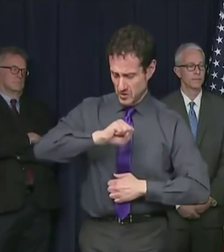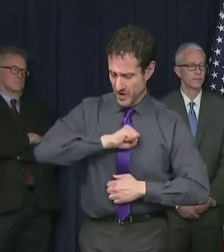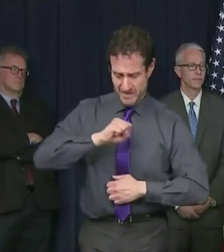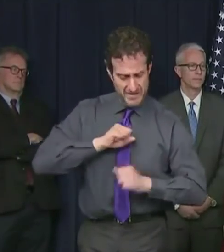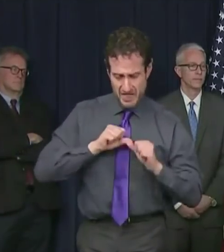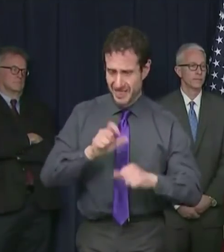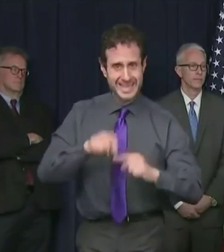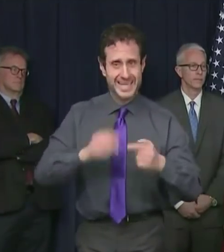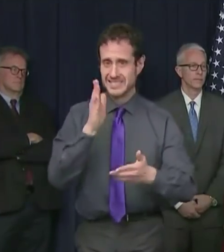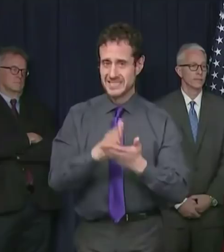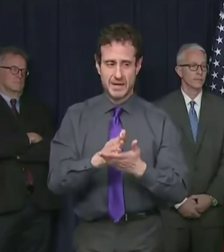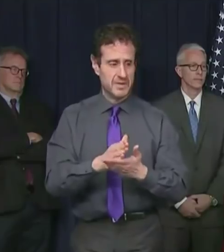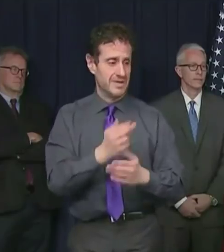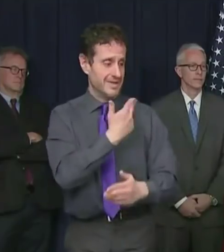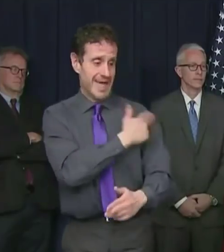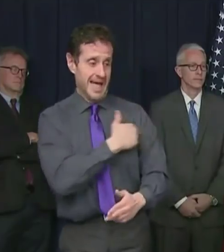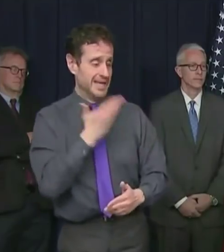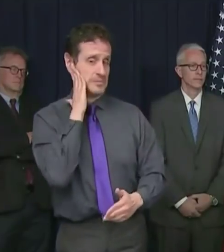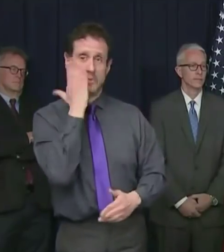much.